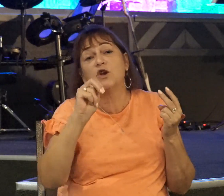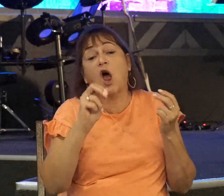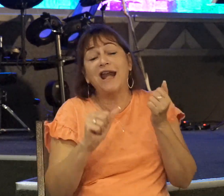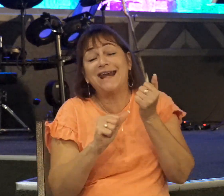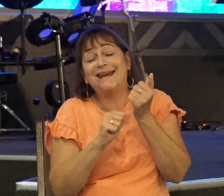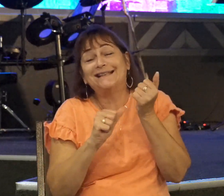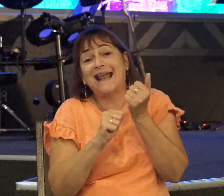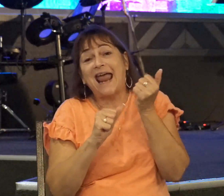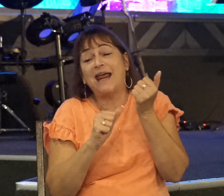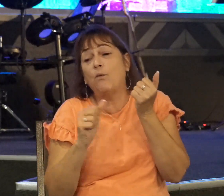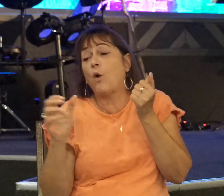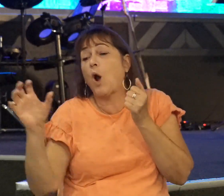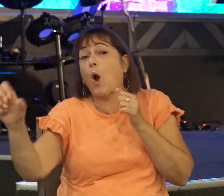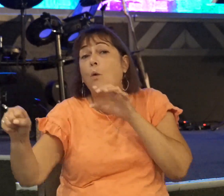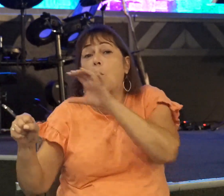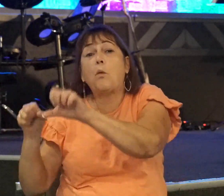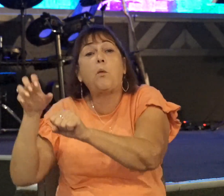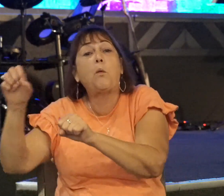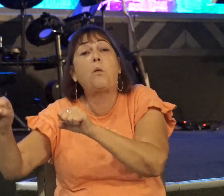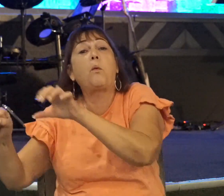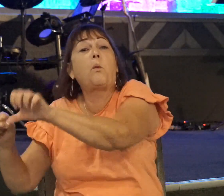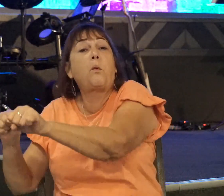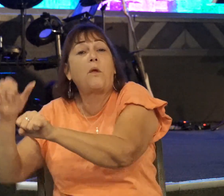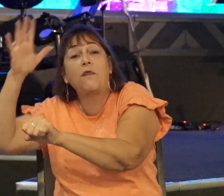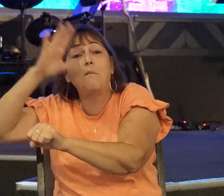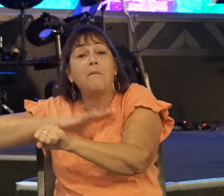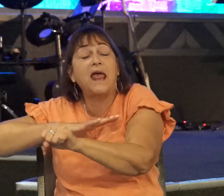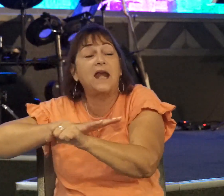laying hold of that. And here's Saul fumbling around.